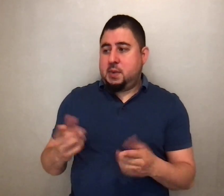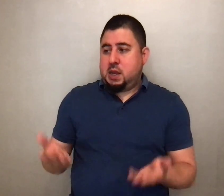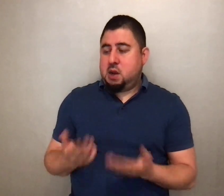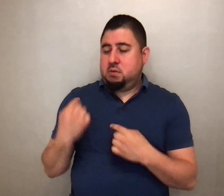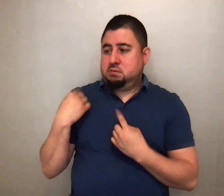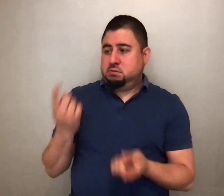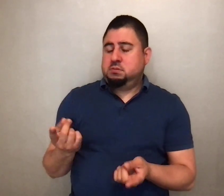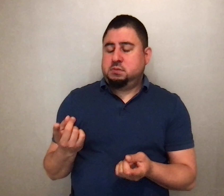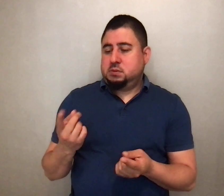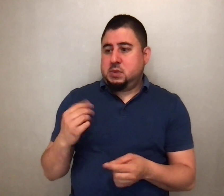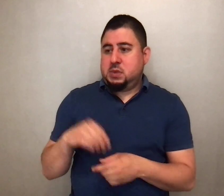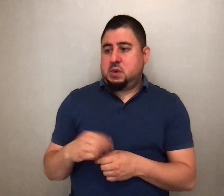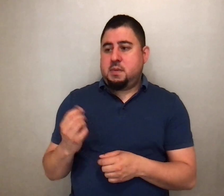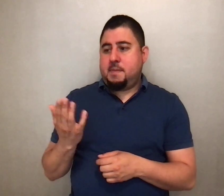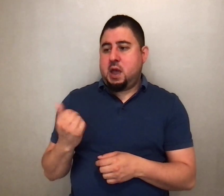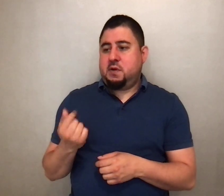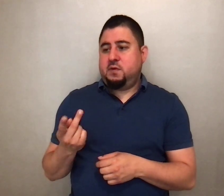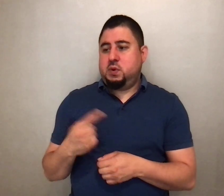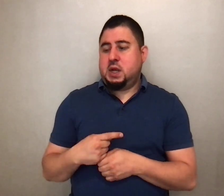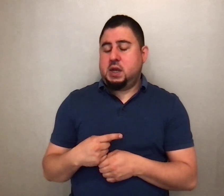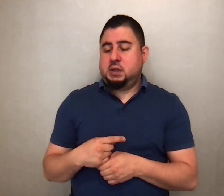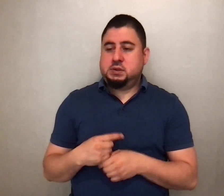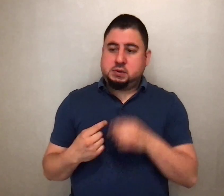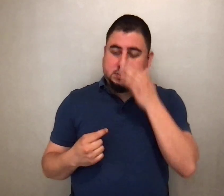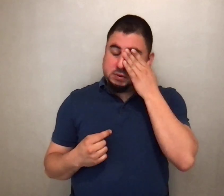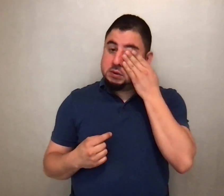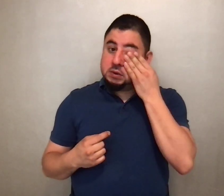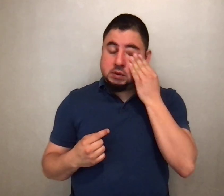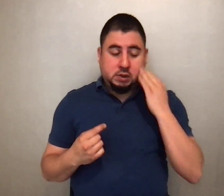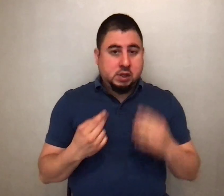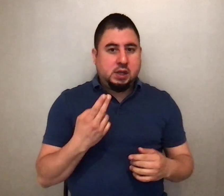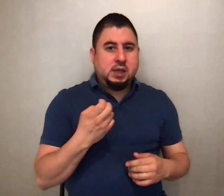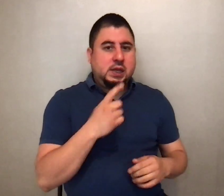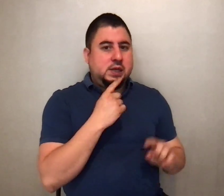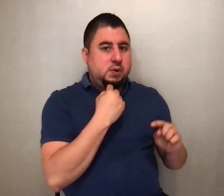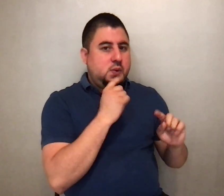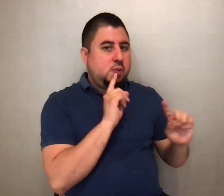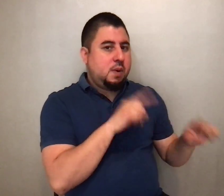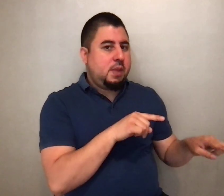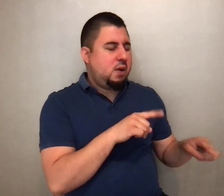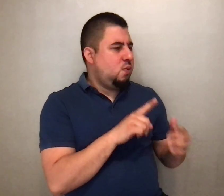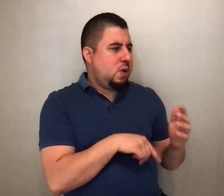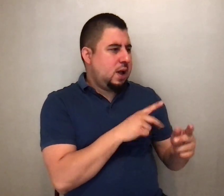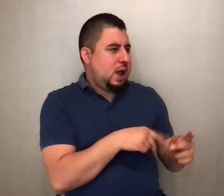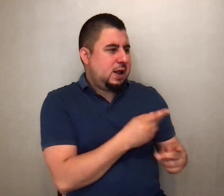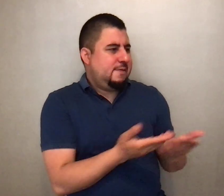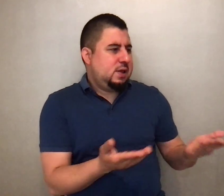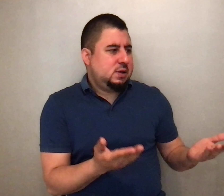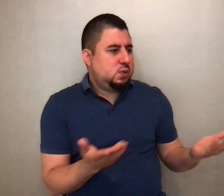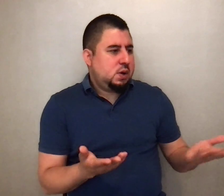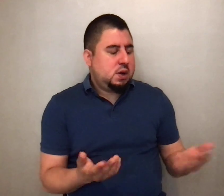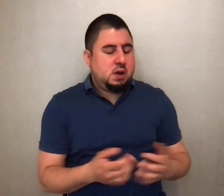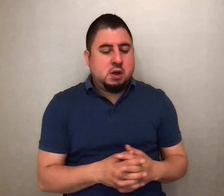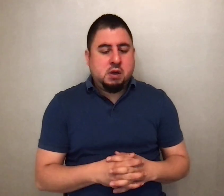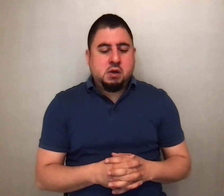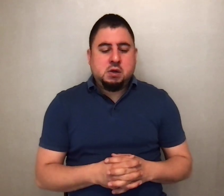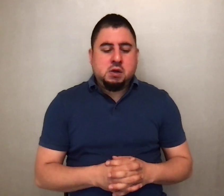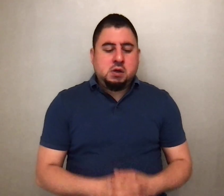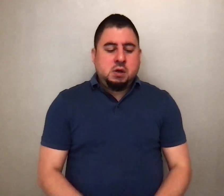there in these days? And he replied to them, What sort of things? They said to